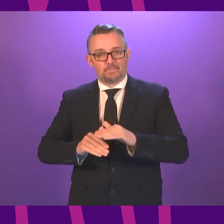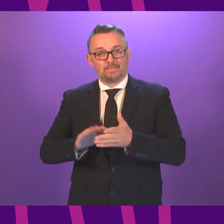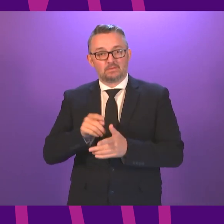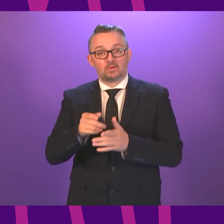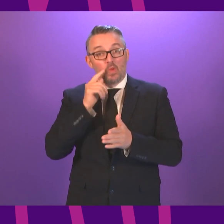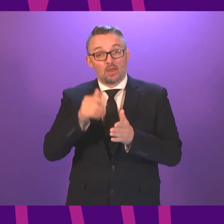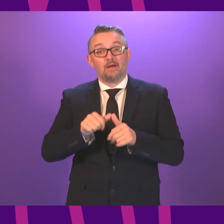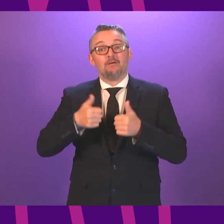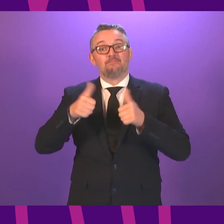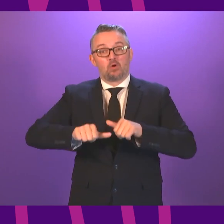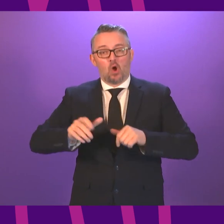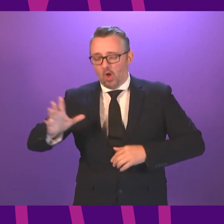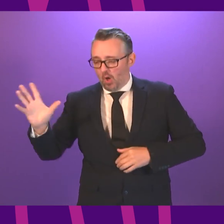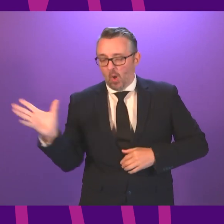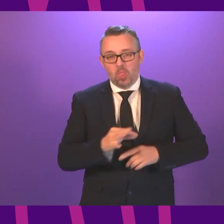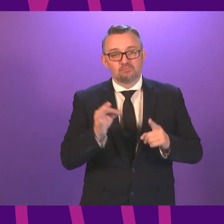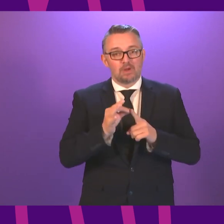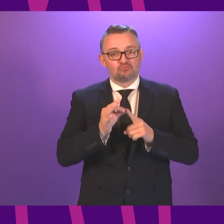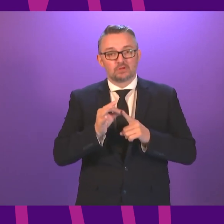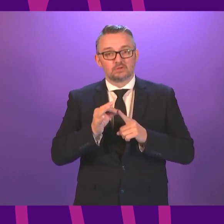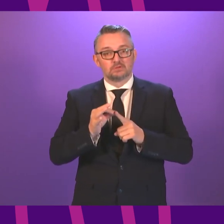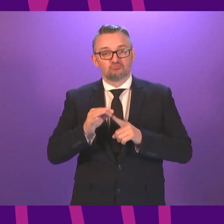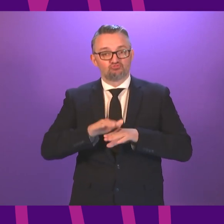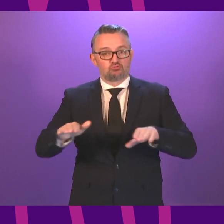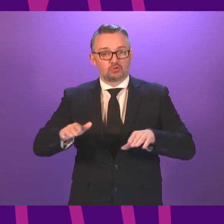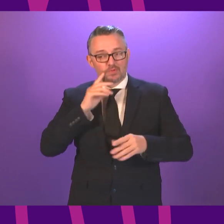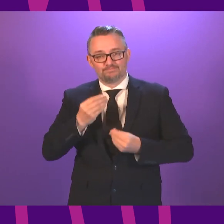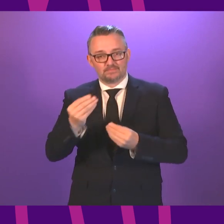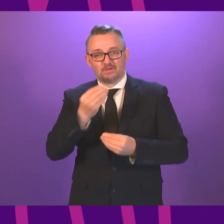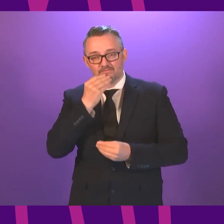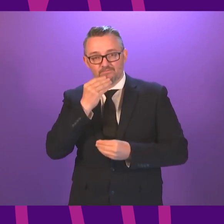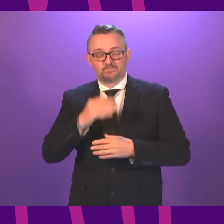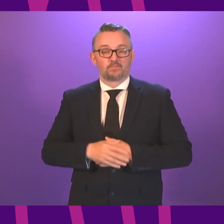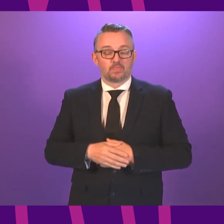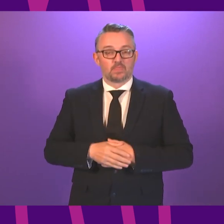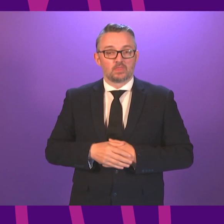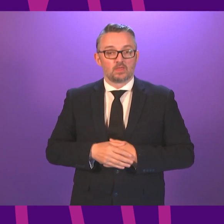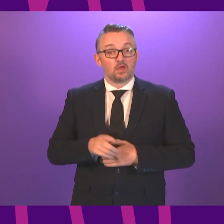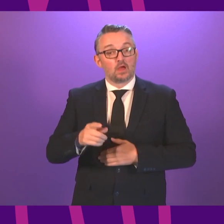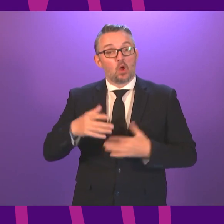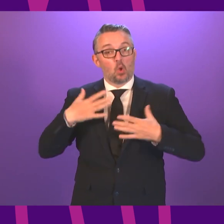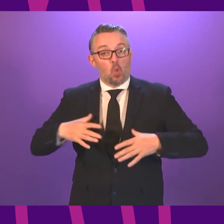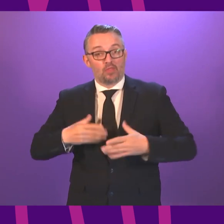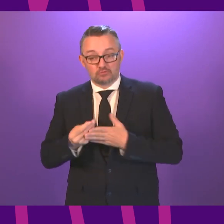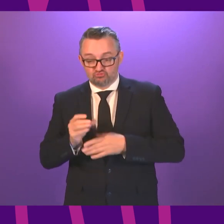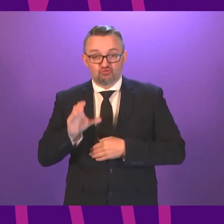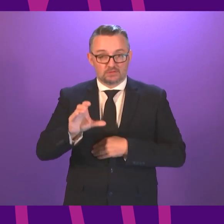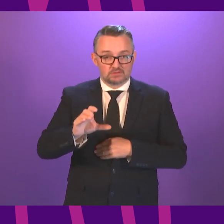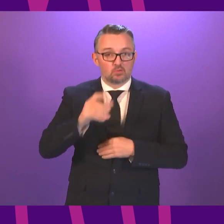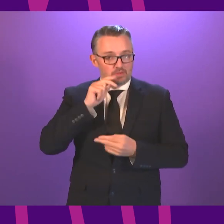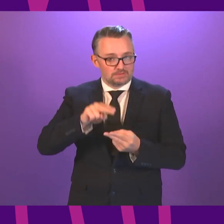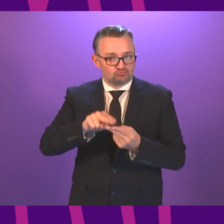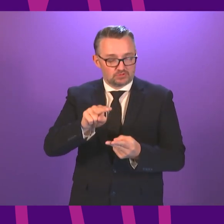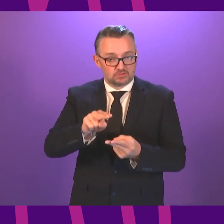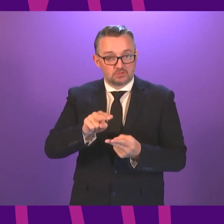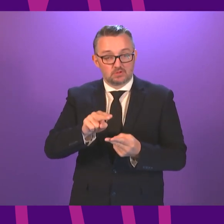to all primary school children all year round. We will increase the school clothing grant and the Best Start food grant. And before